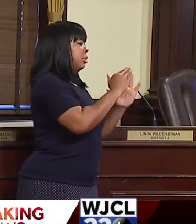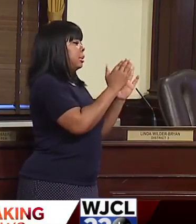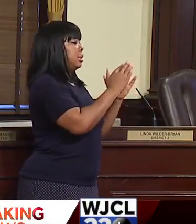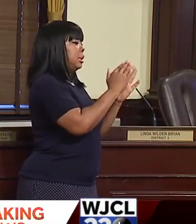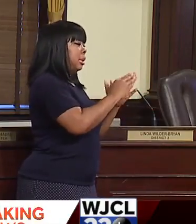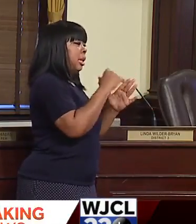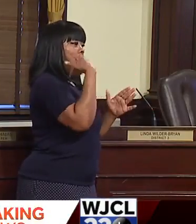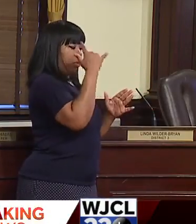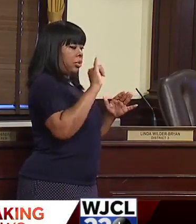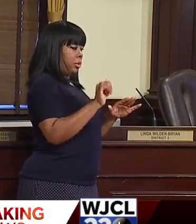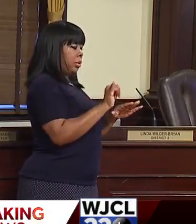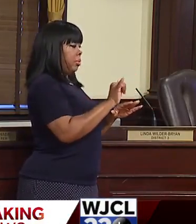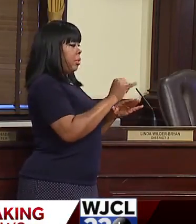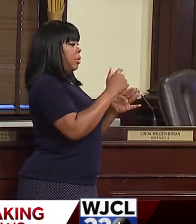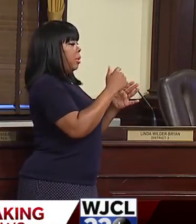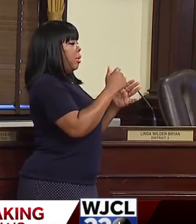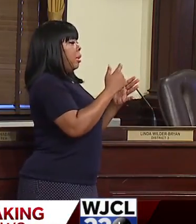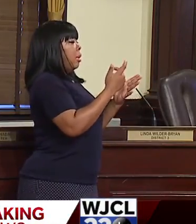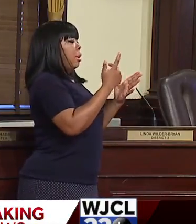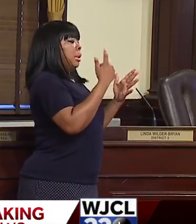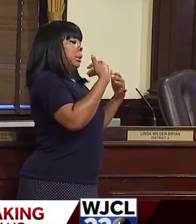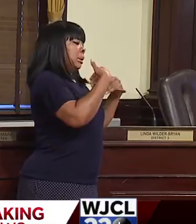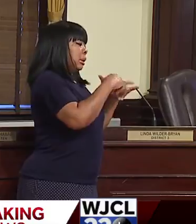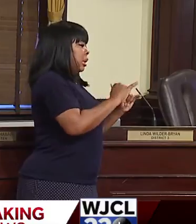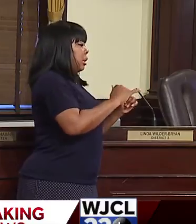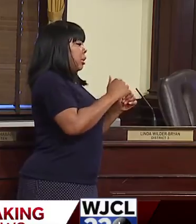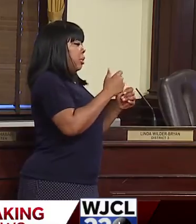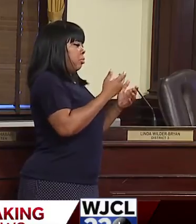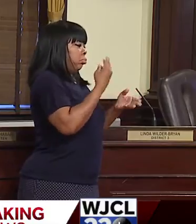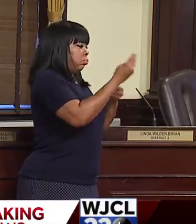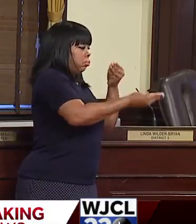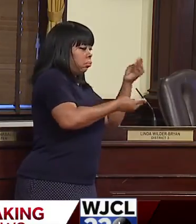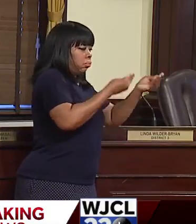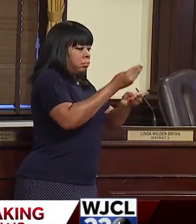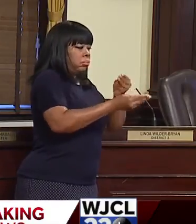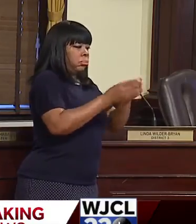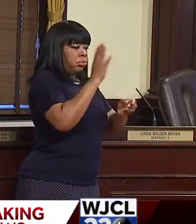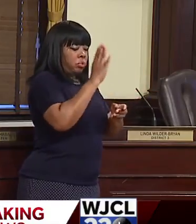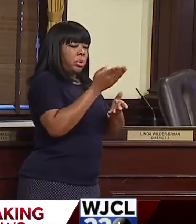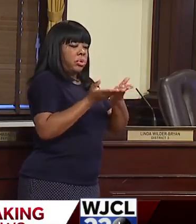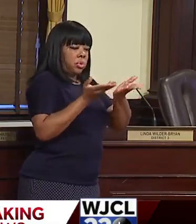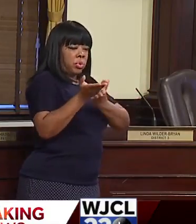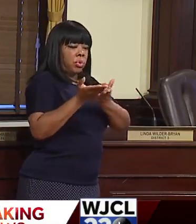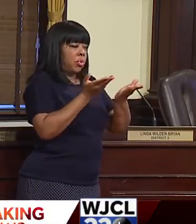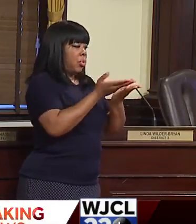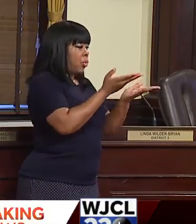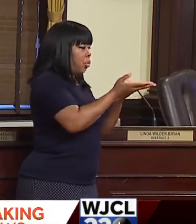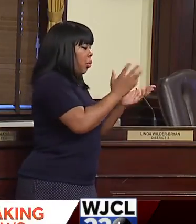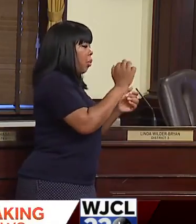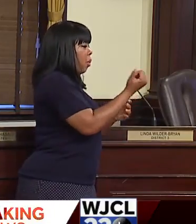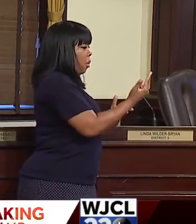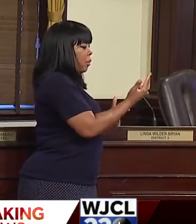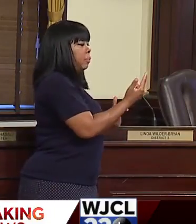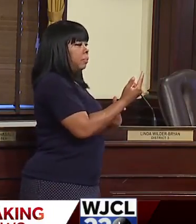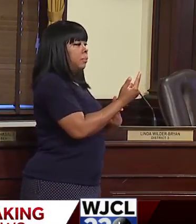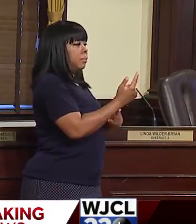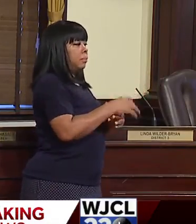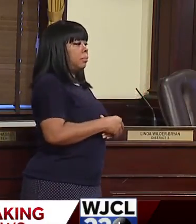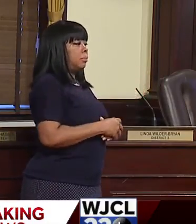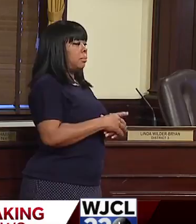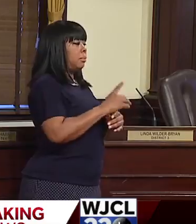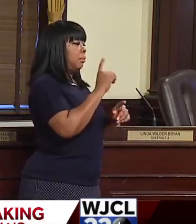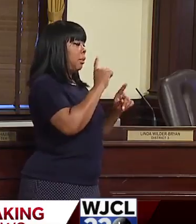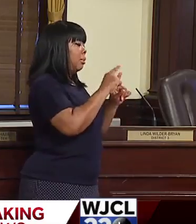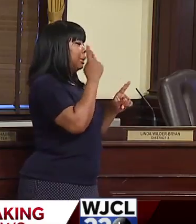country like Savannah who are still responsible for providing direct services but are faced with devastating